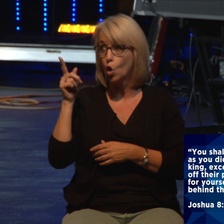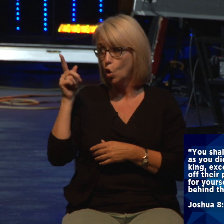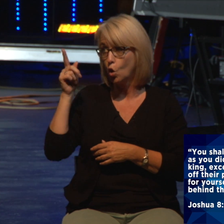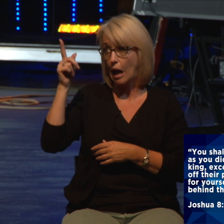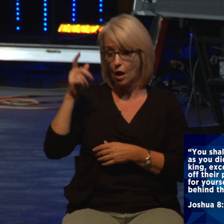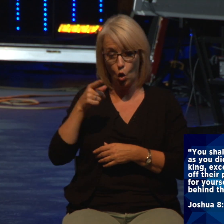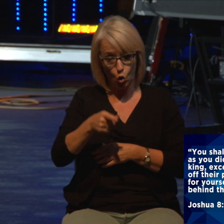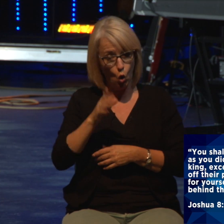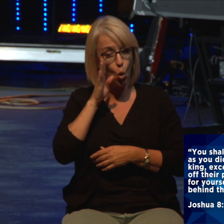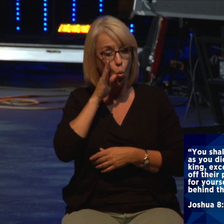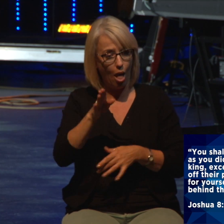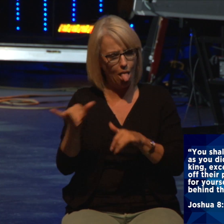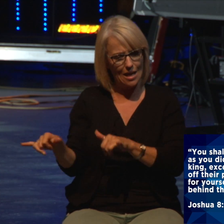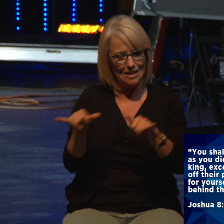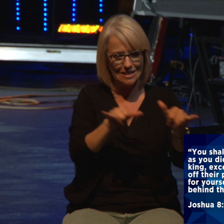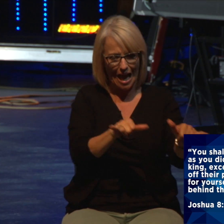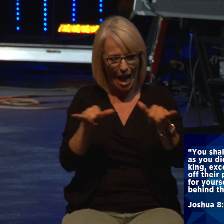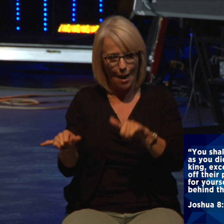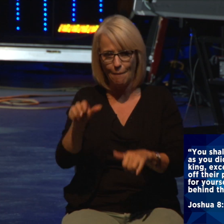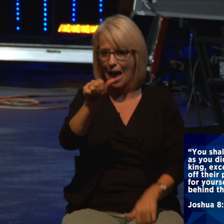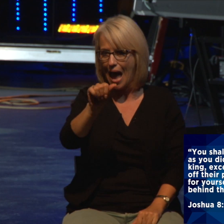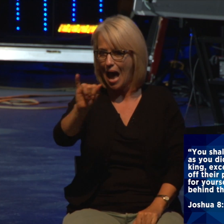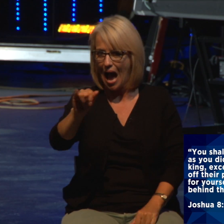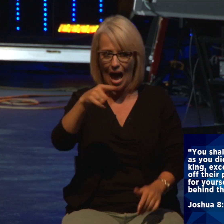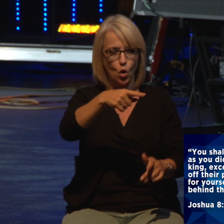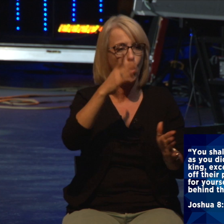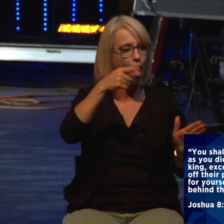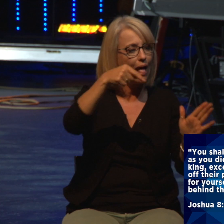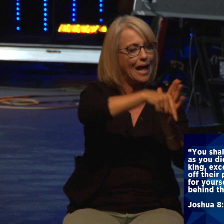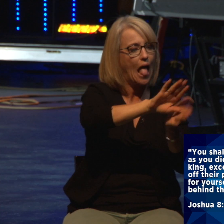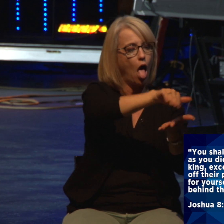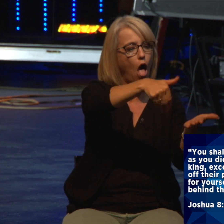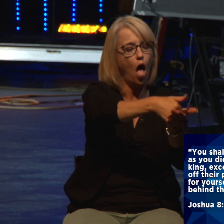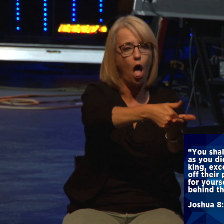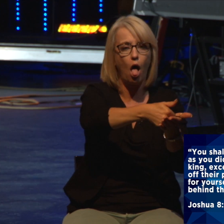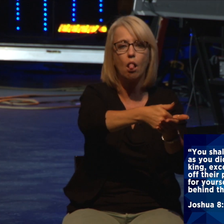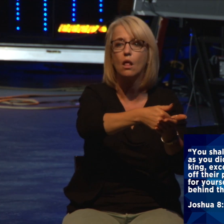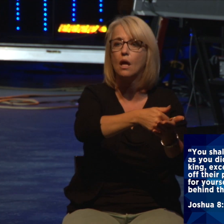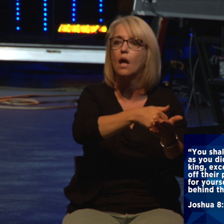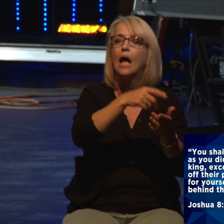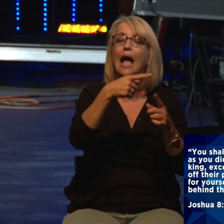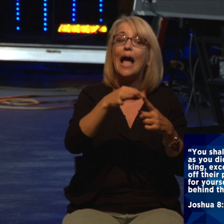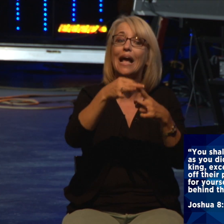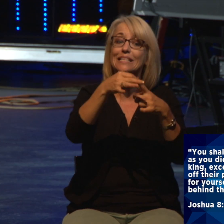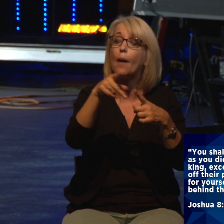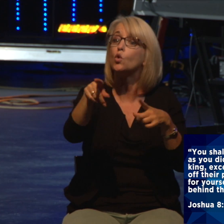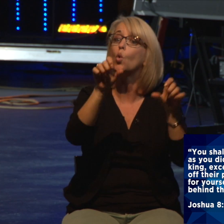as you did to Jericho and its king except that you may carry off their plunder and livestock